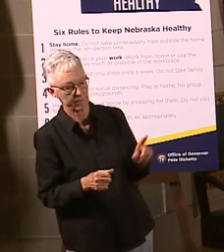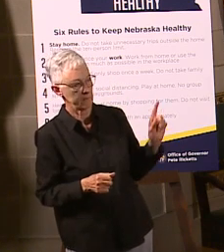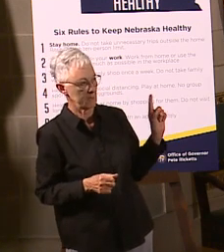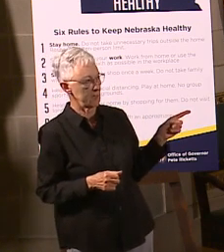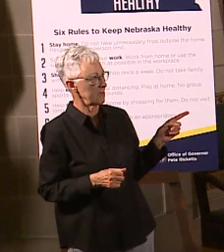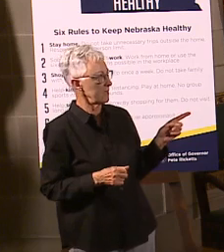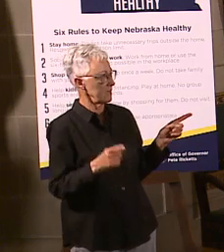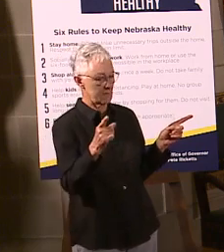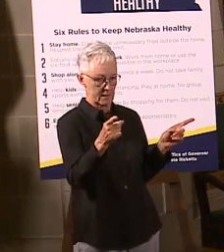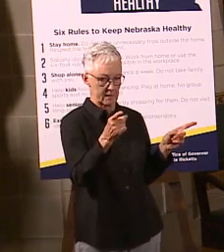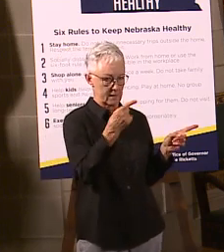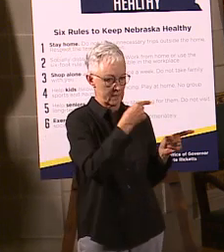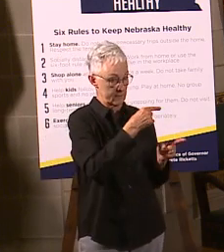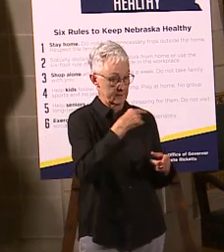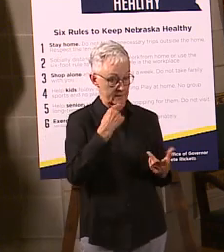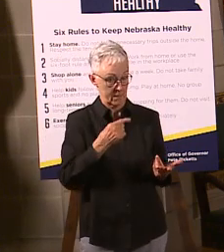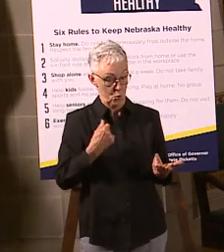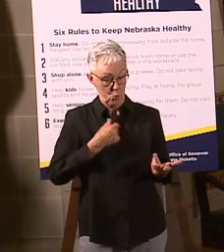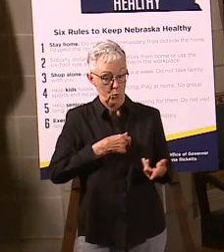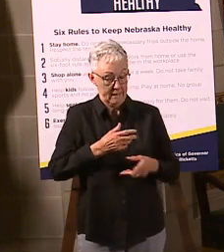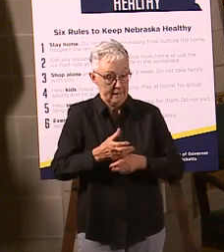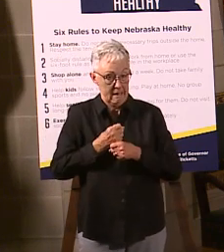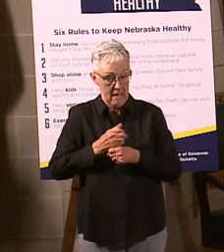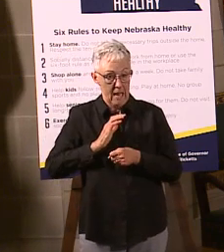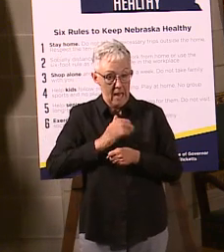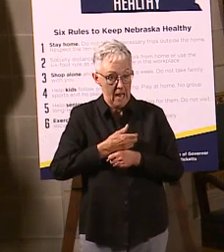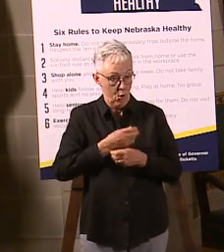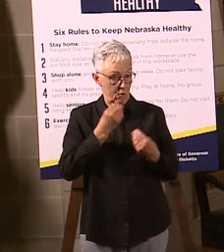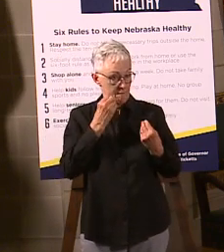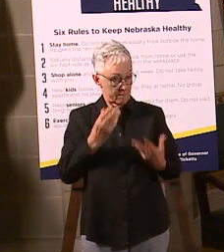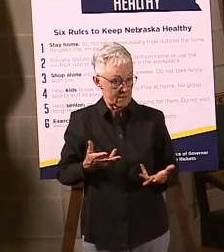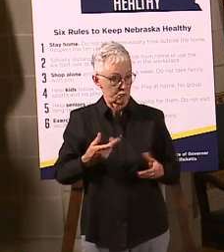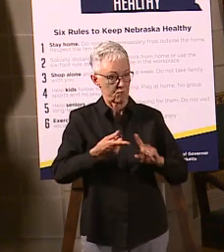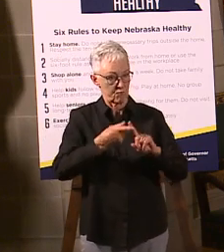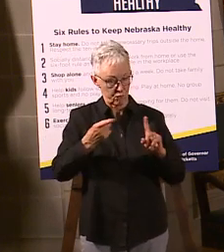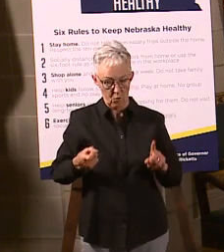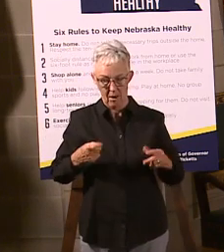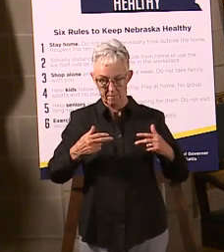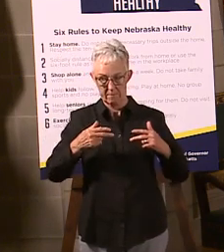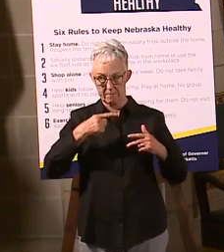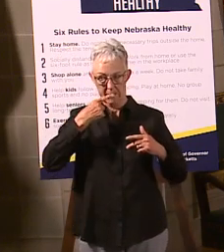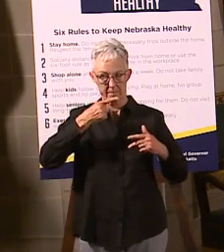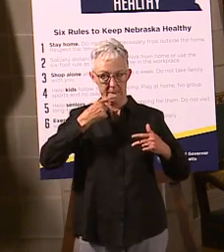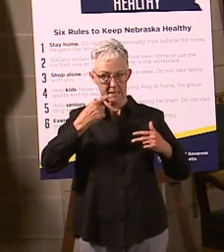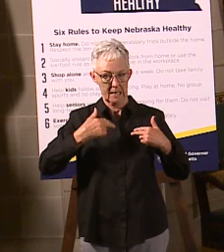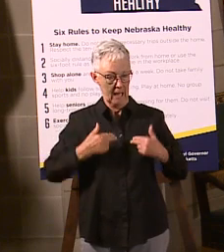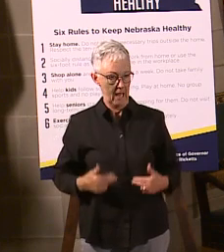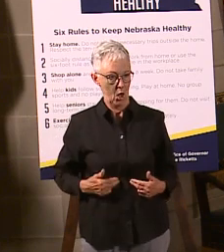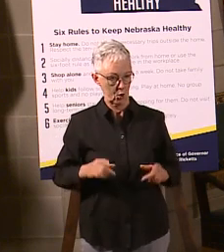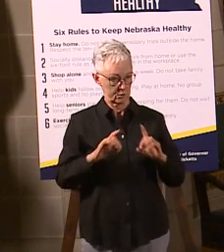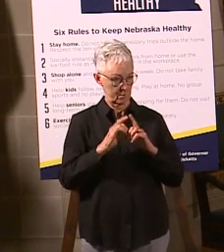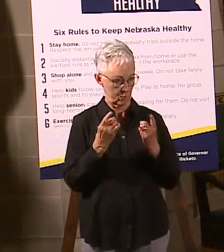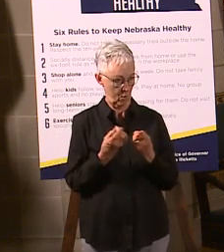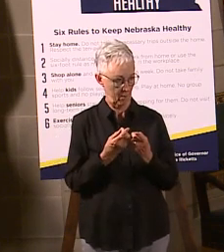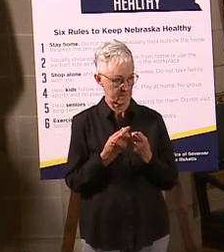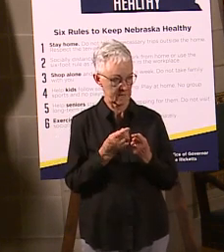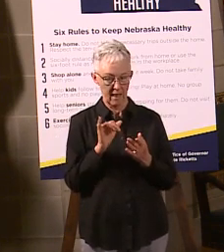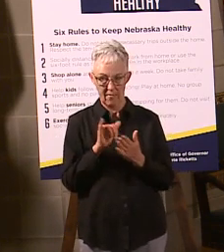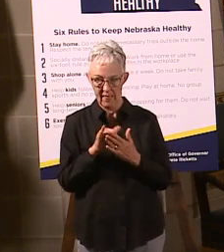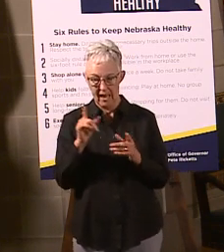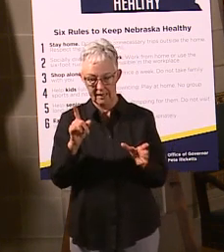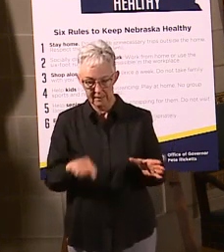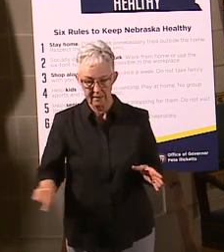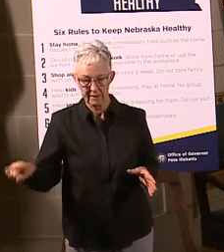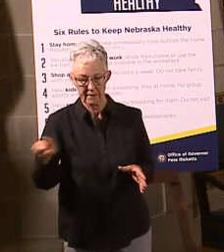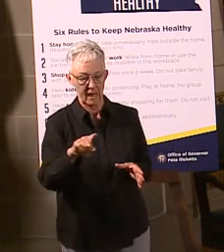So, again, there's always, again, that's why I want to be cautious with those numbers, is that that's self-reported data oftentimes and why we're encouraging